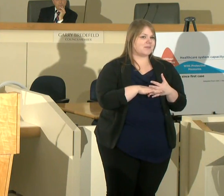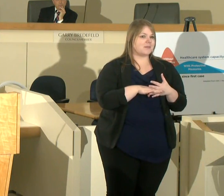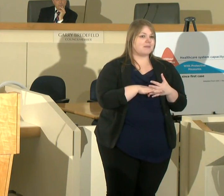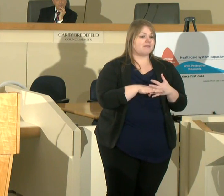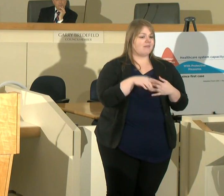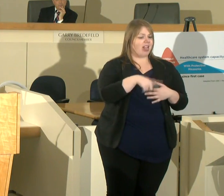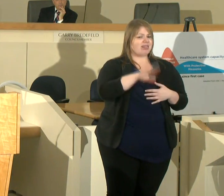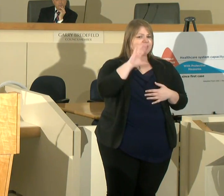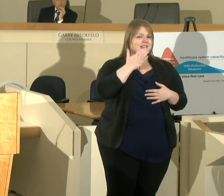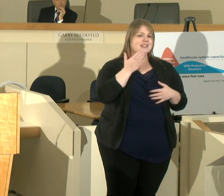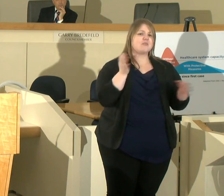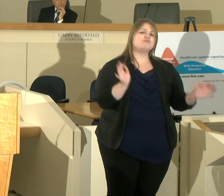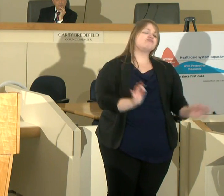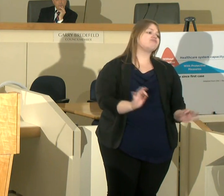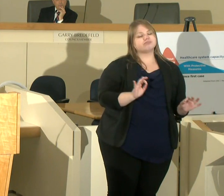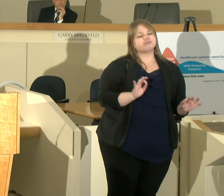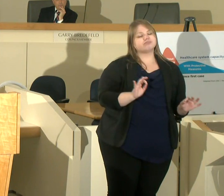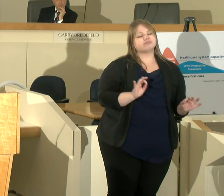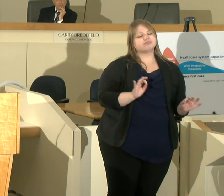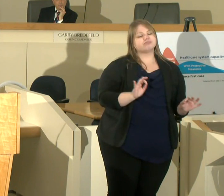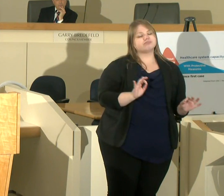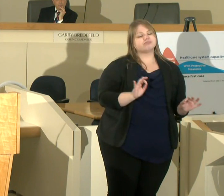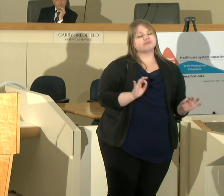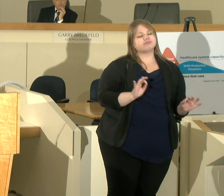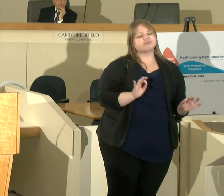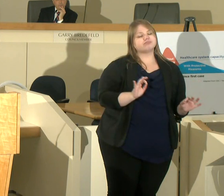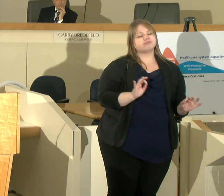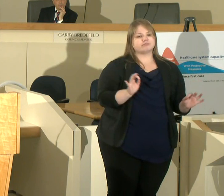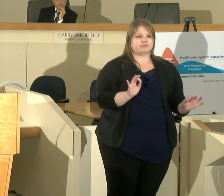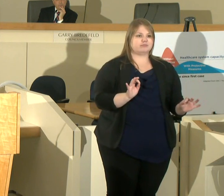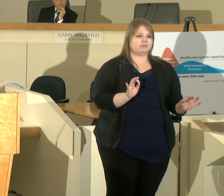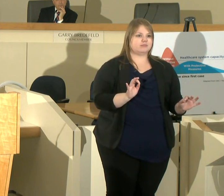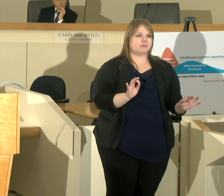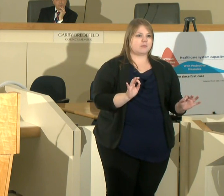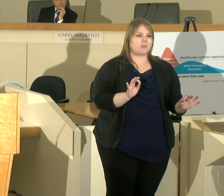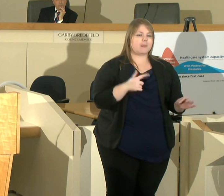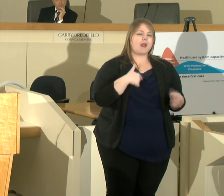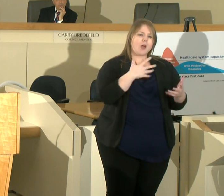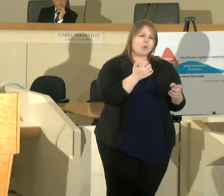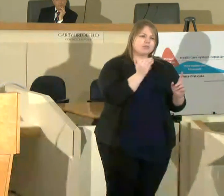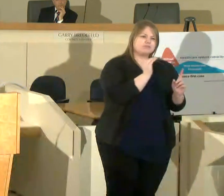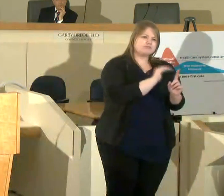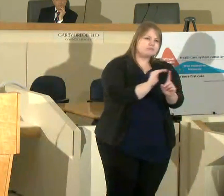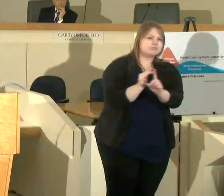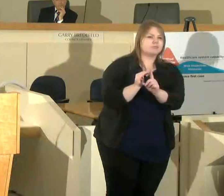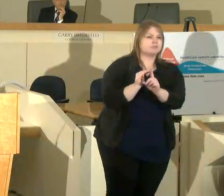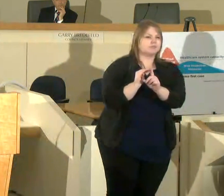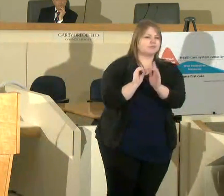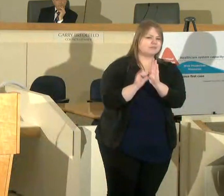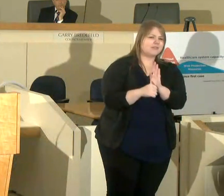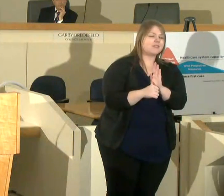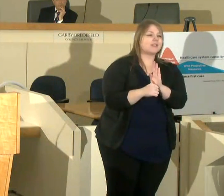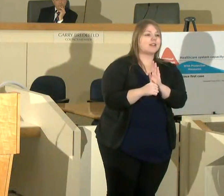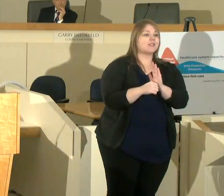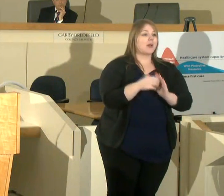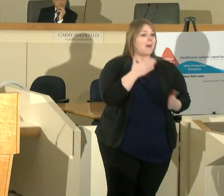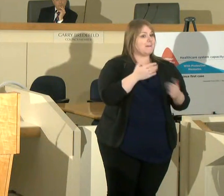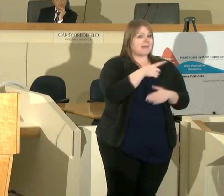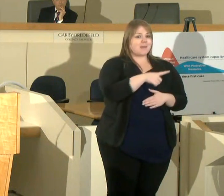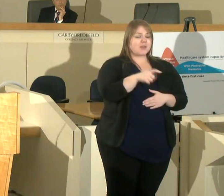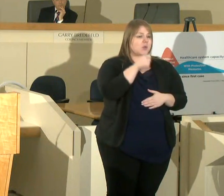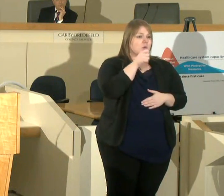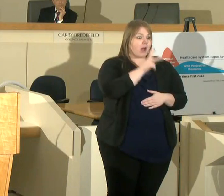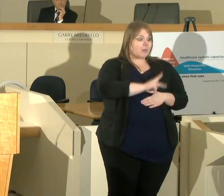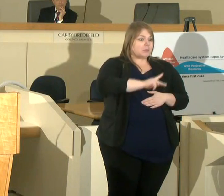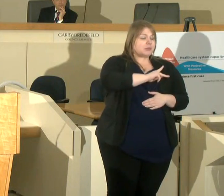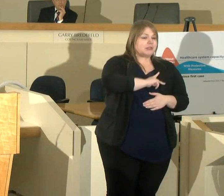if nothing was happening right now in this i need to remind you that you may not experience